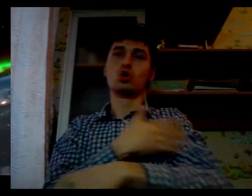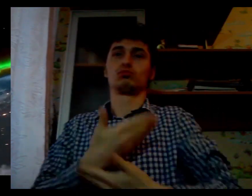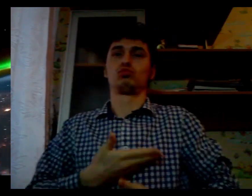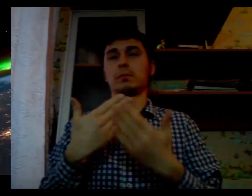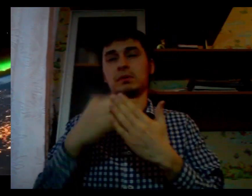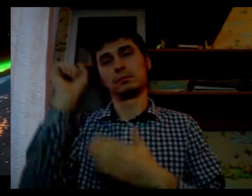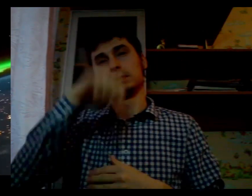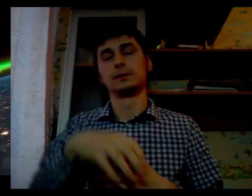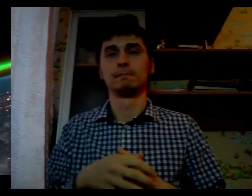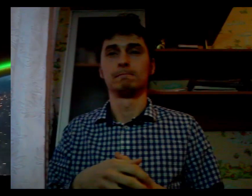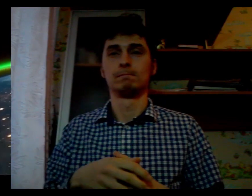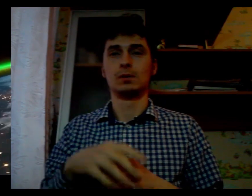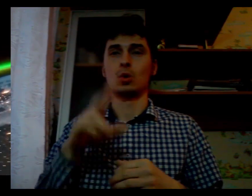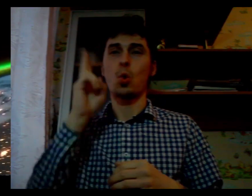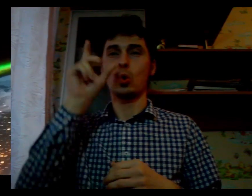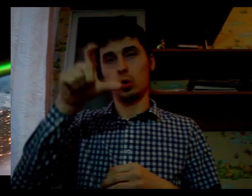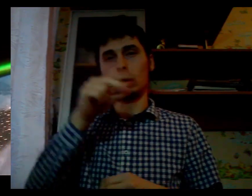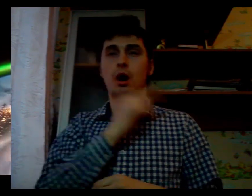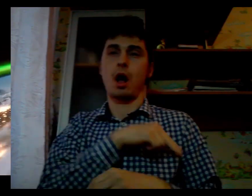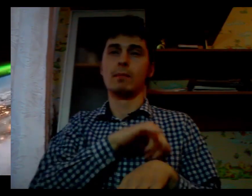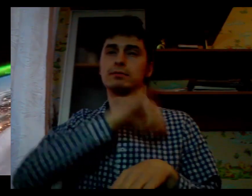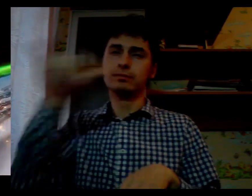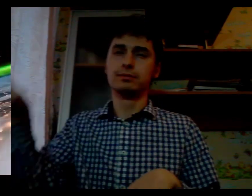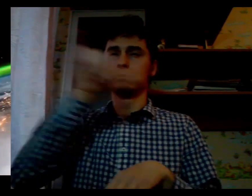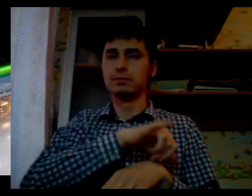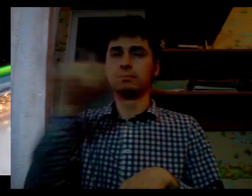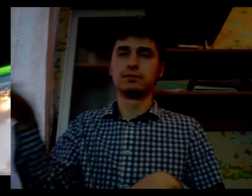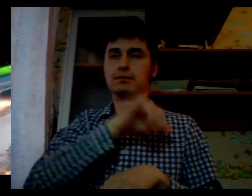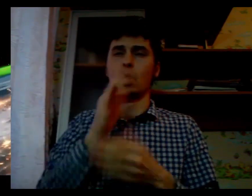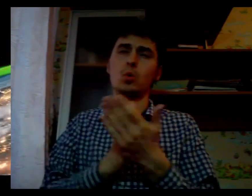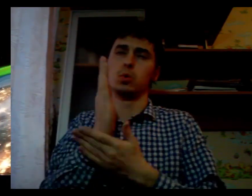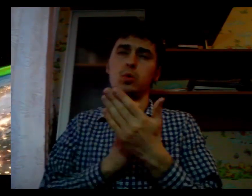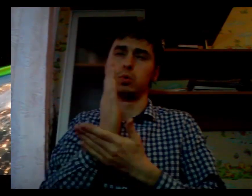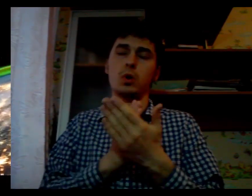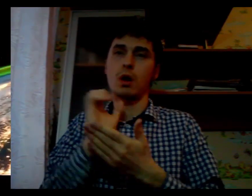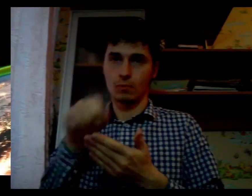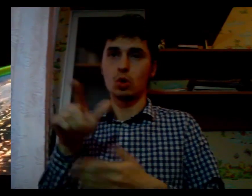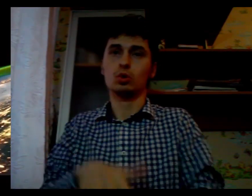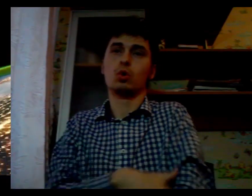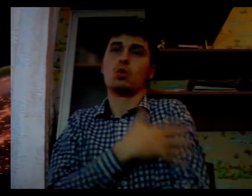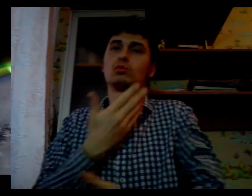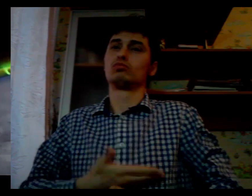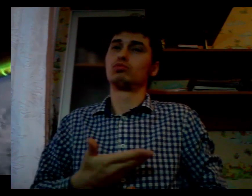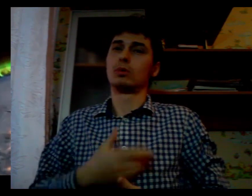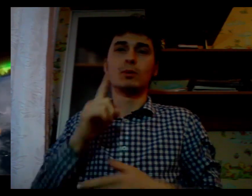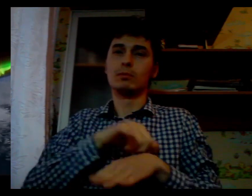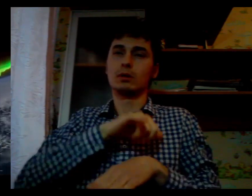Realizing this goal will require an intrepidorial spirit, an a new generation of scientists.